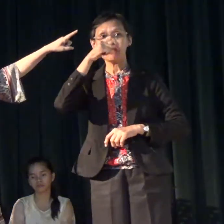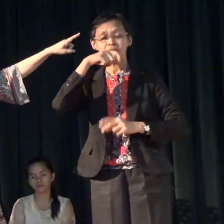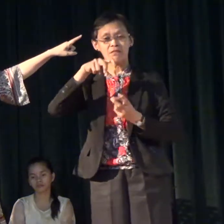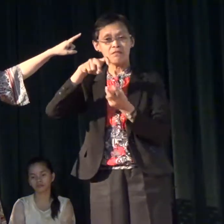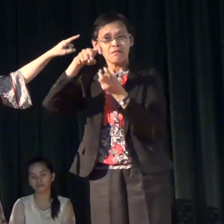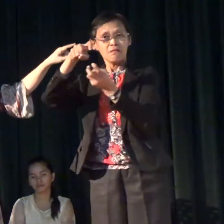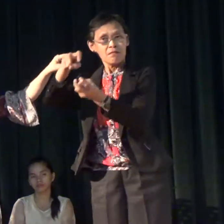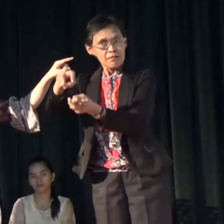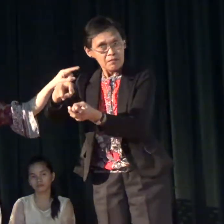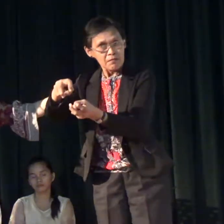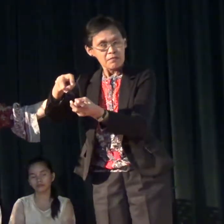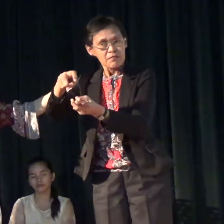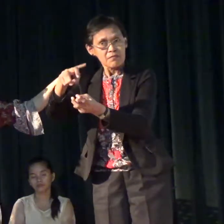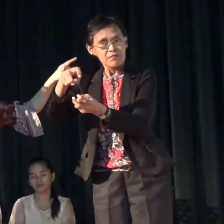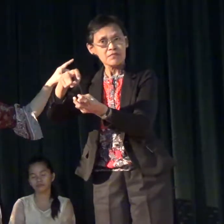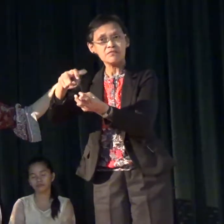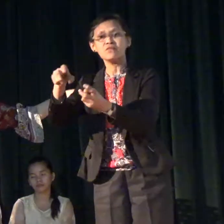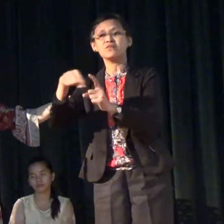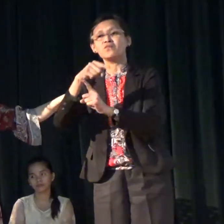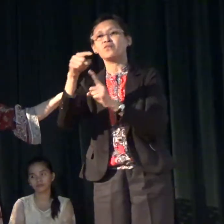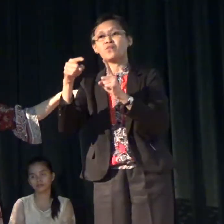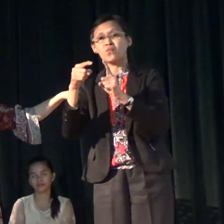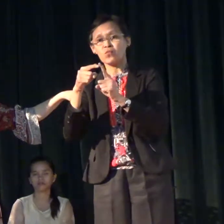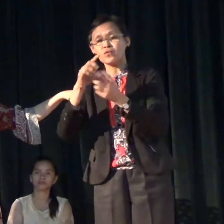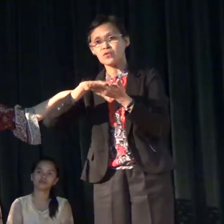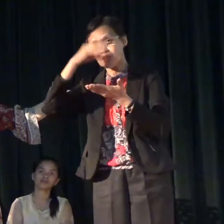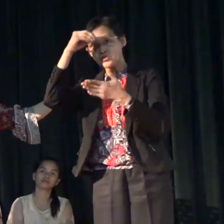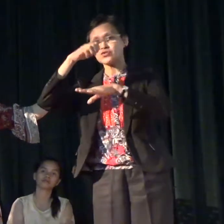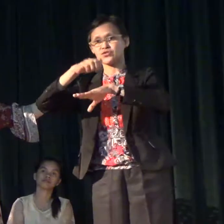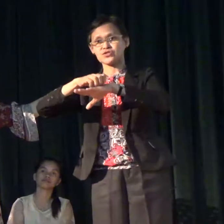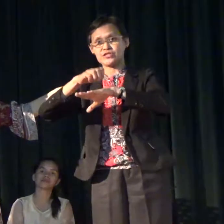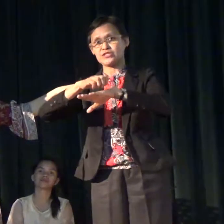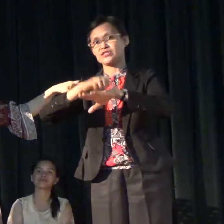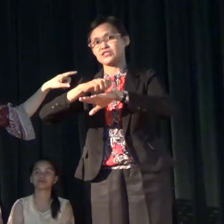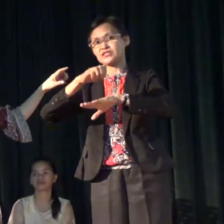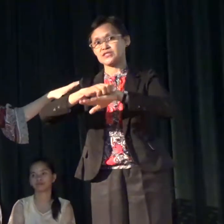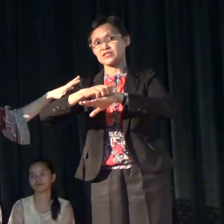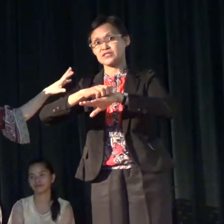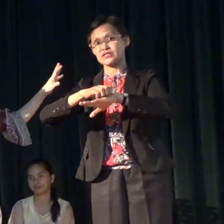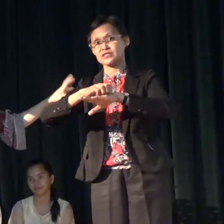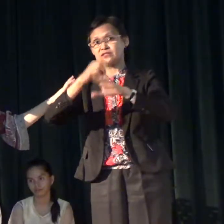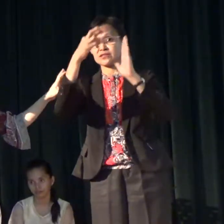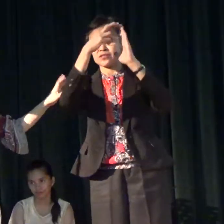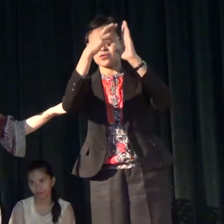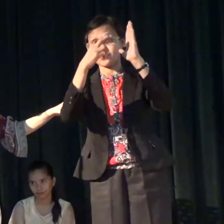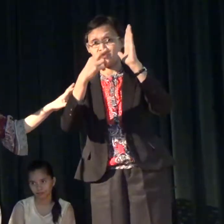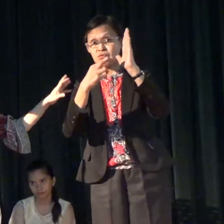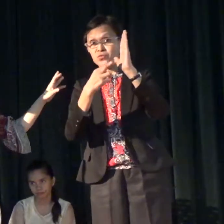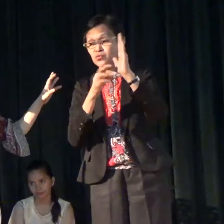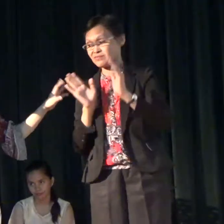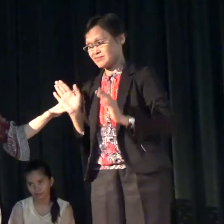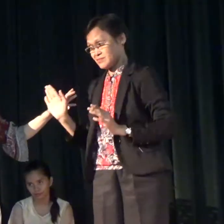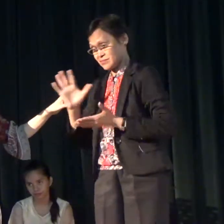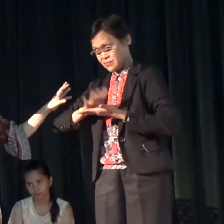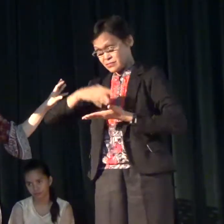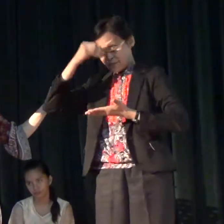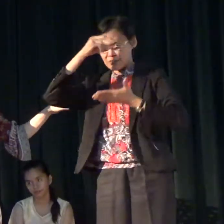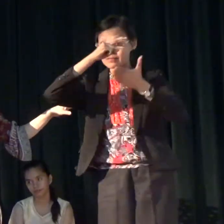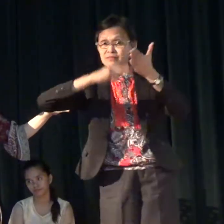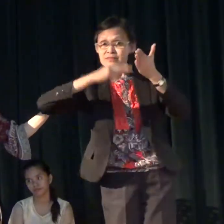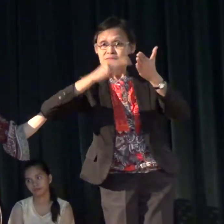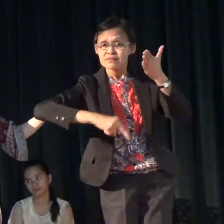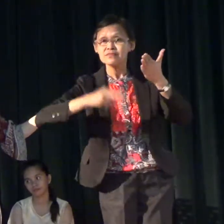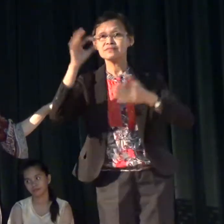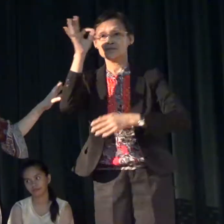na ako yun sa pagkatutong mag-ingles. Yung rules na natutunan ko sa pagbasa sa